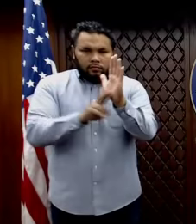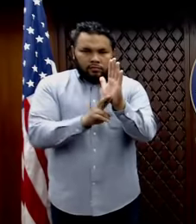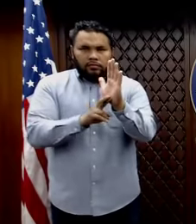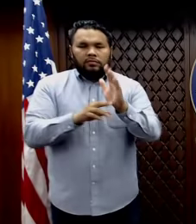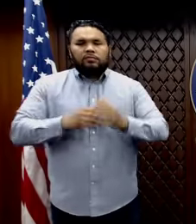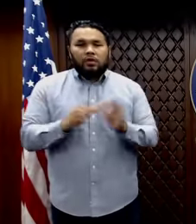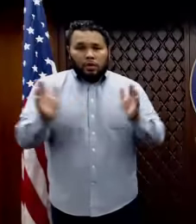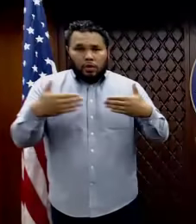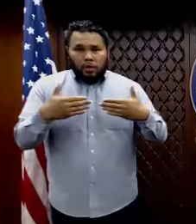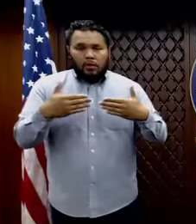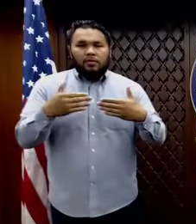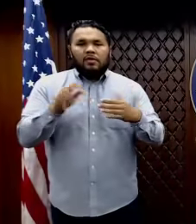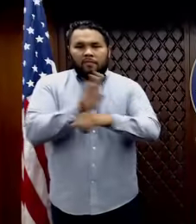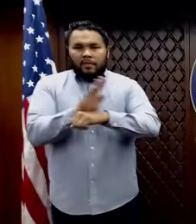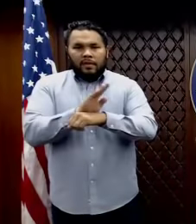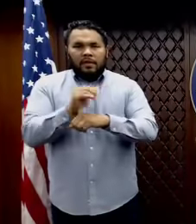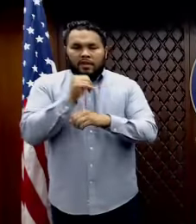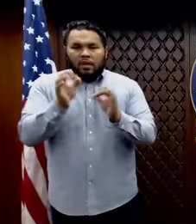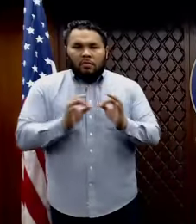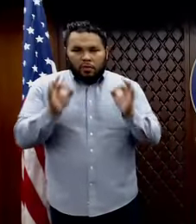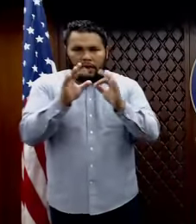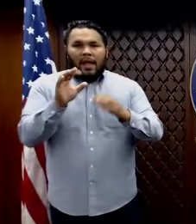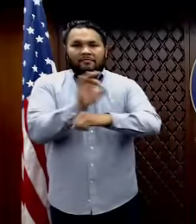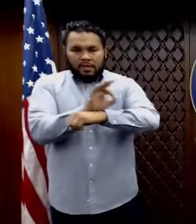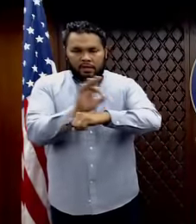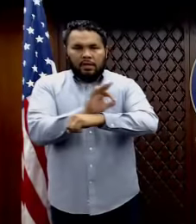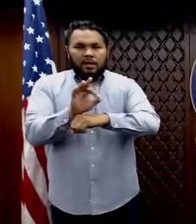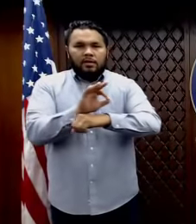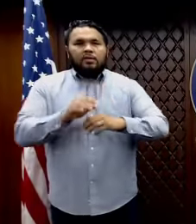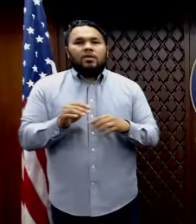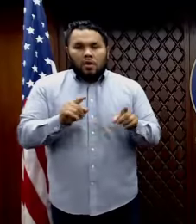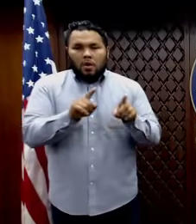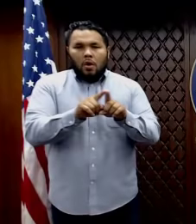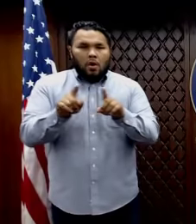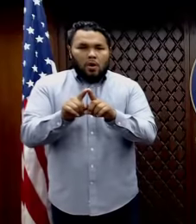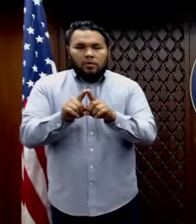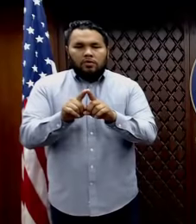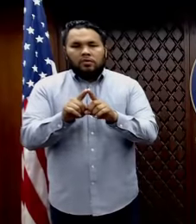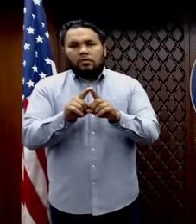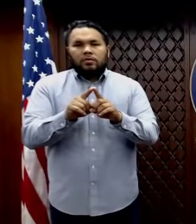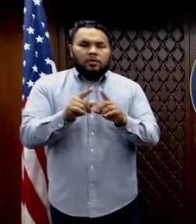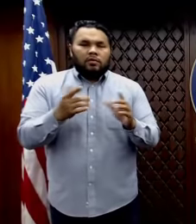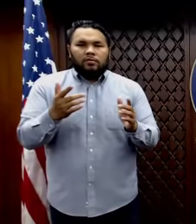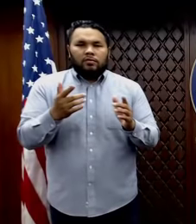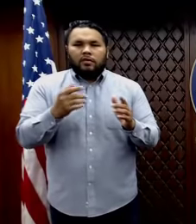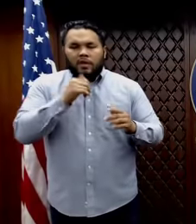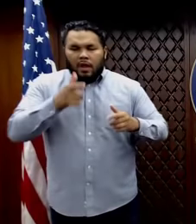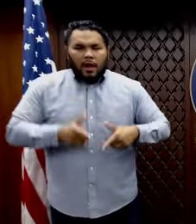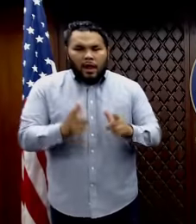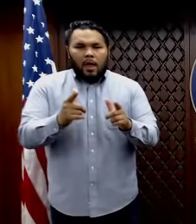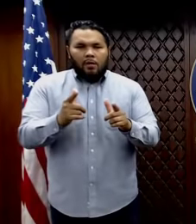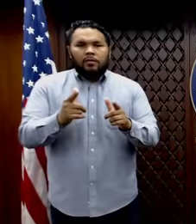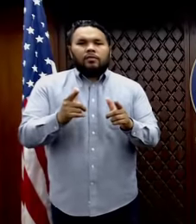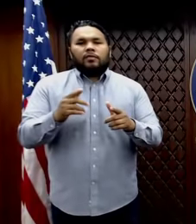businesses and facilities. It also prohibited all public gatherings and instituted mandatory social